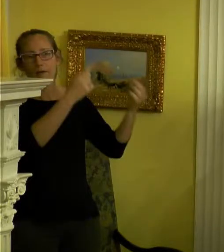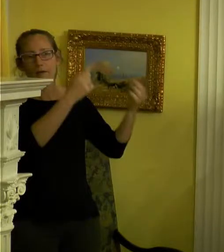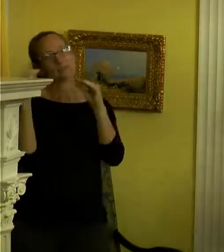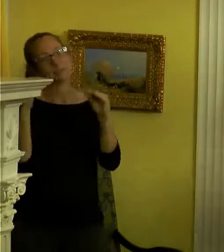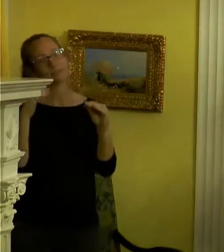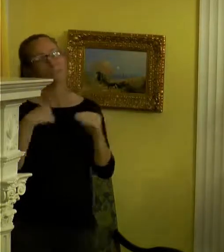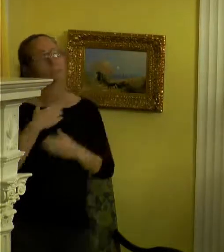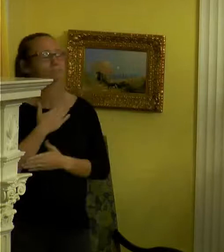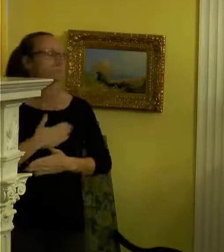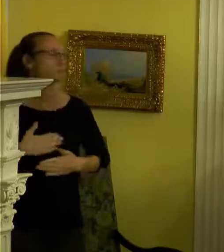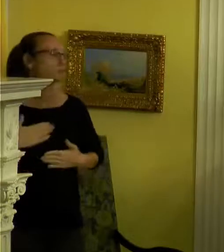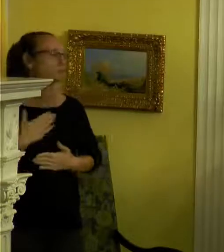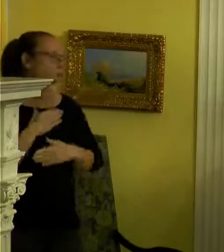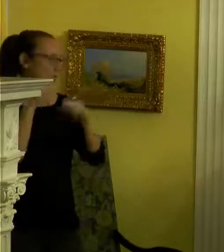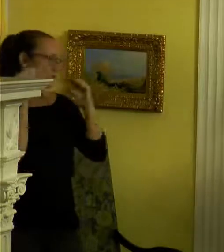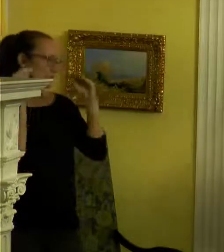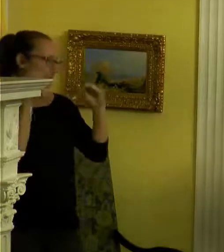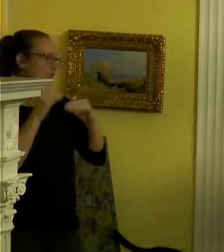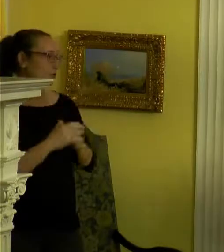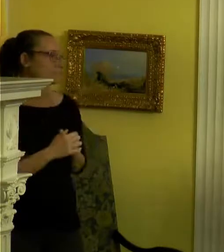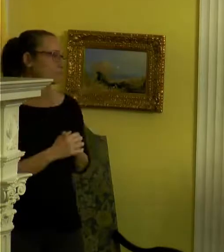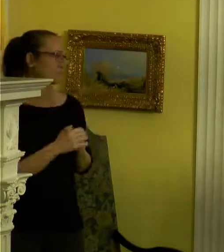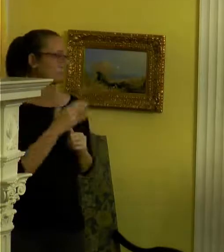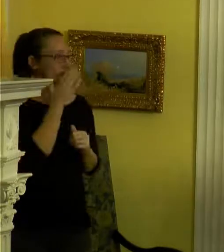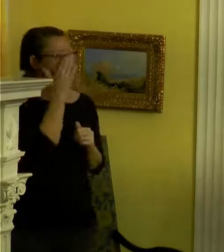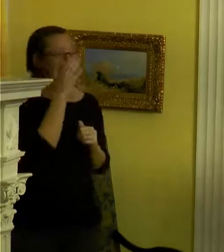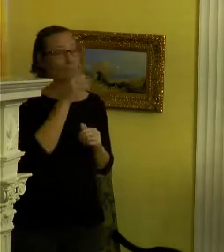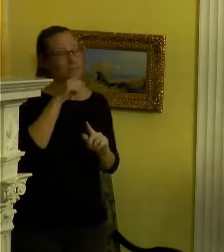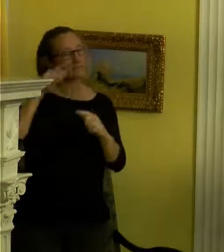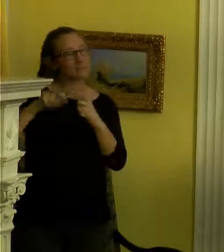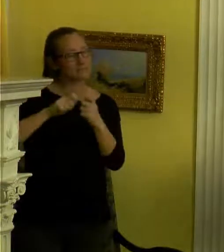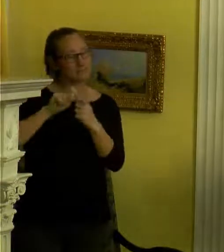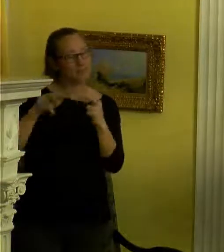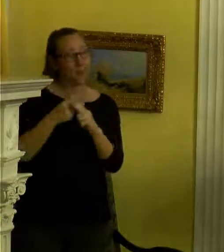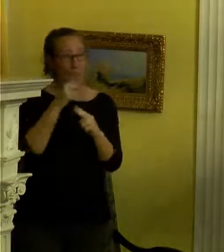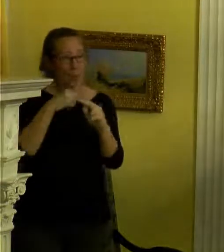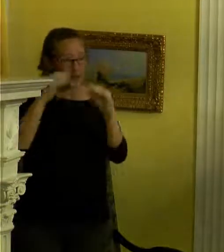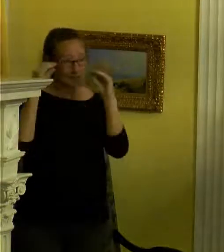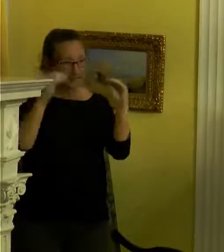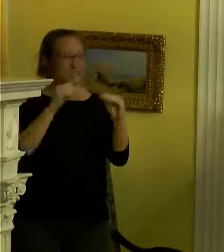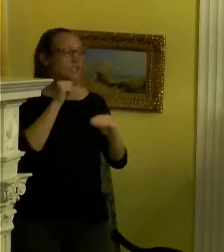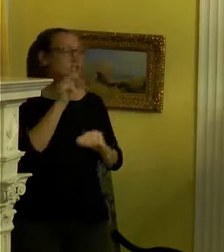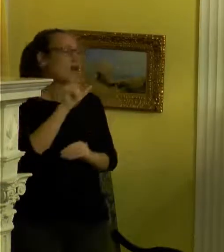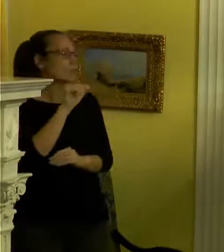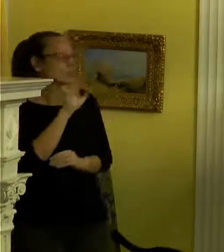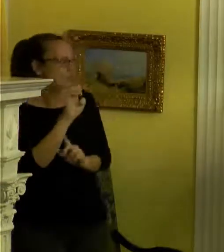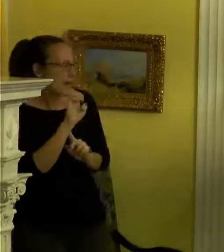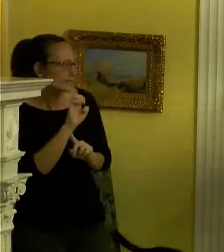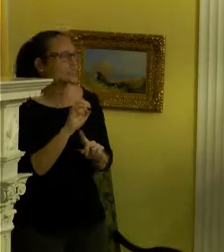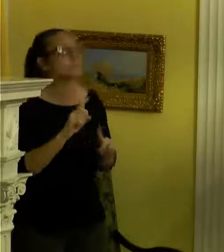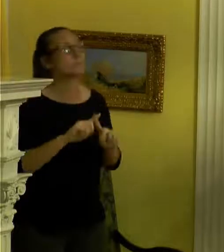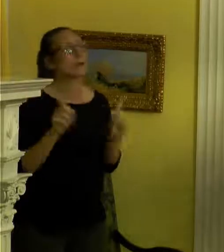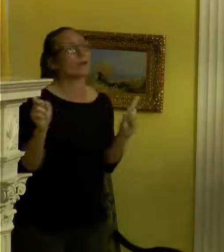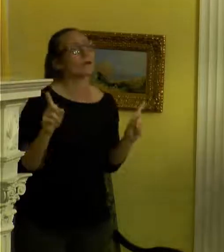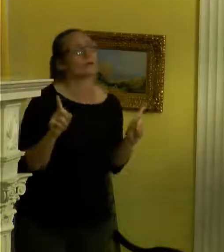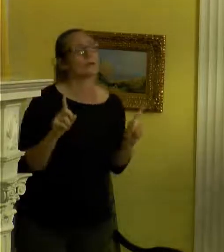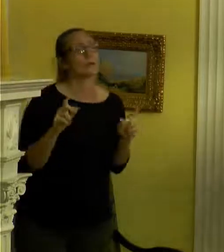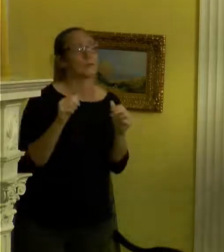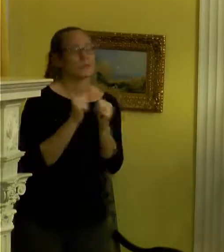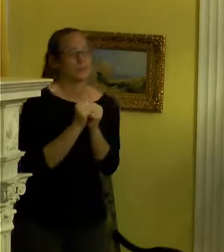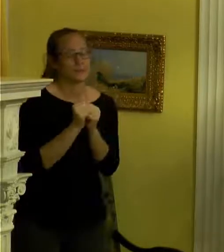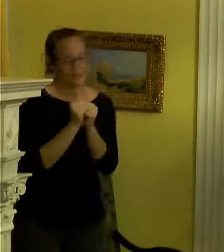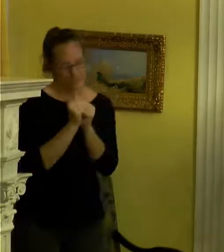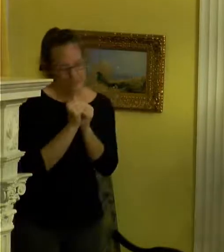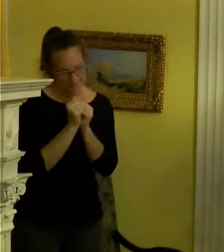I love teaching. I'm very specific about who I teach. Not in terms of race, but in terms